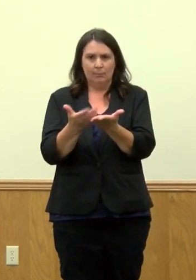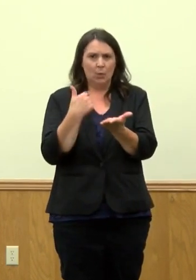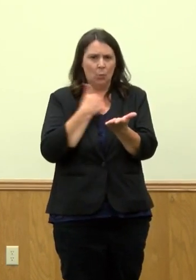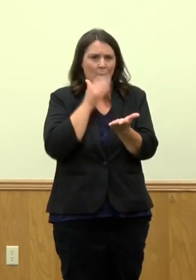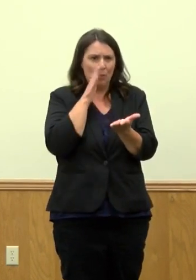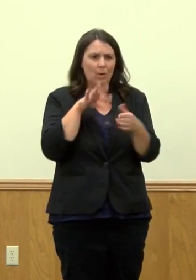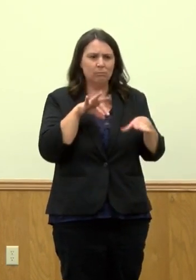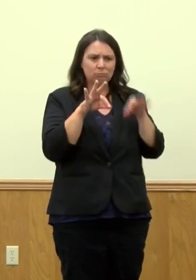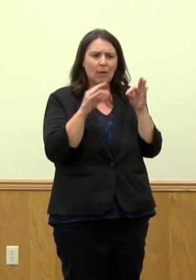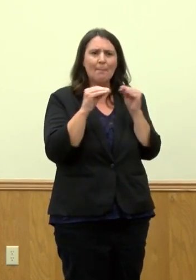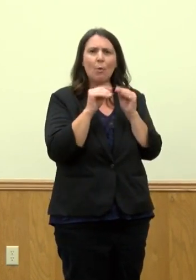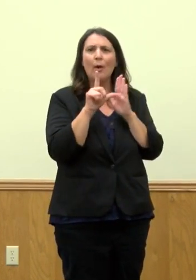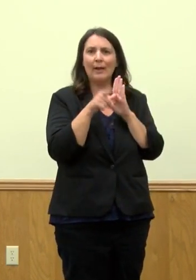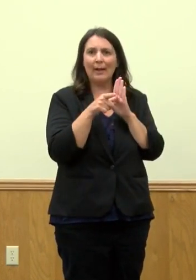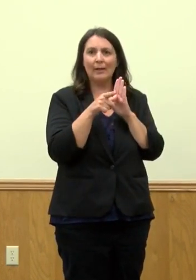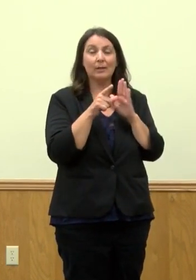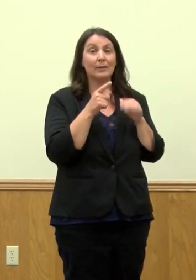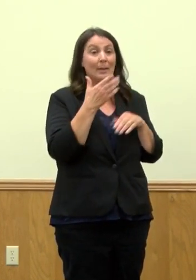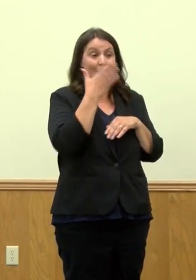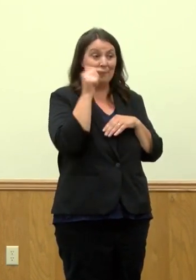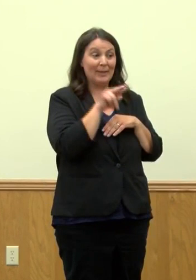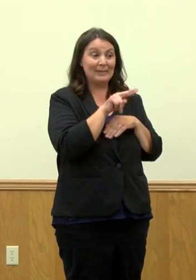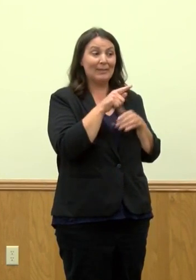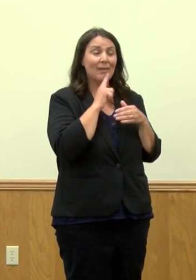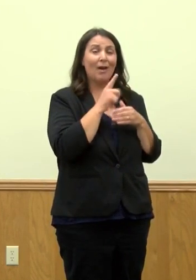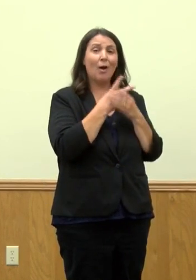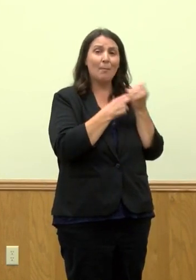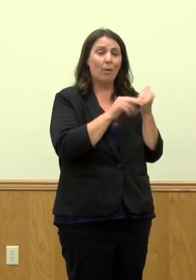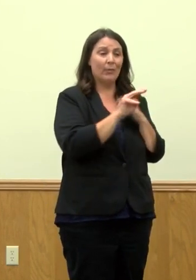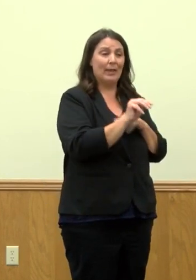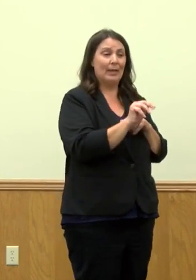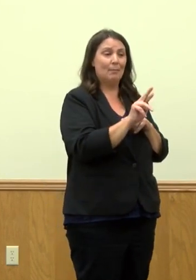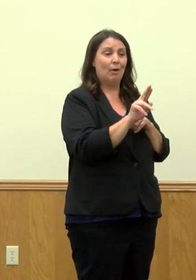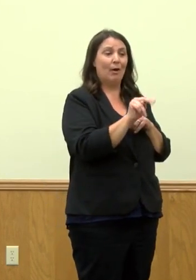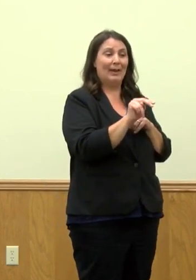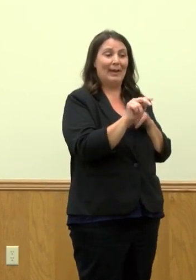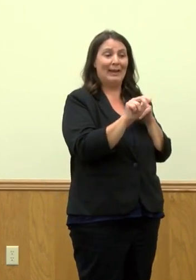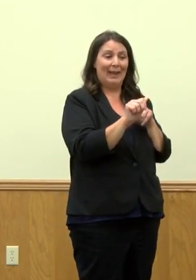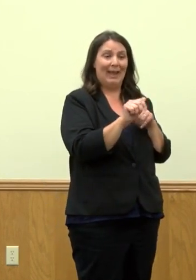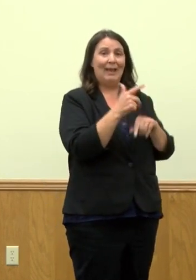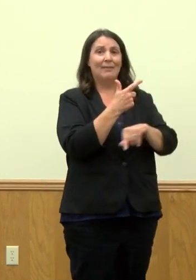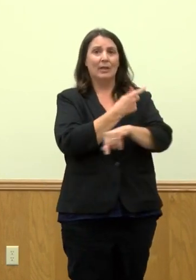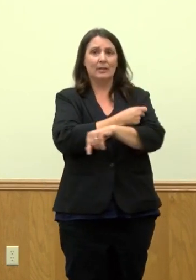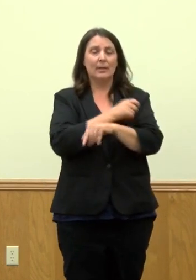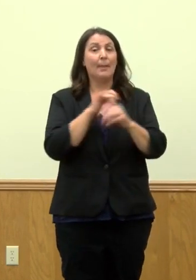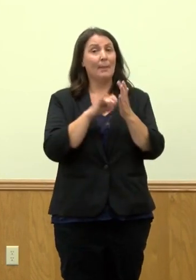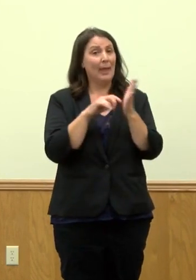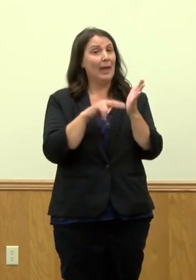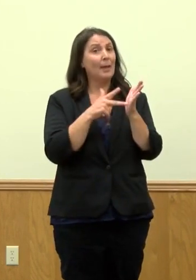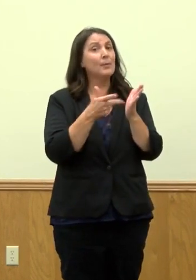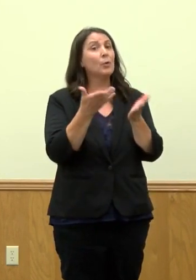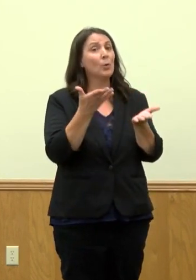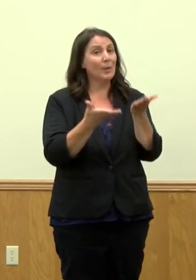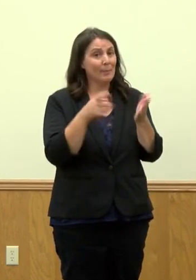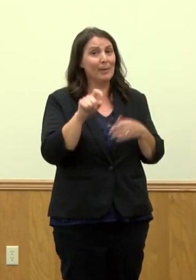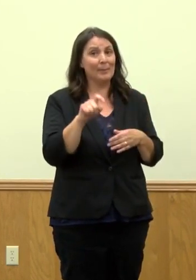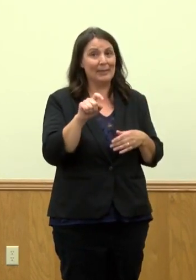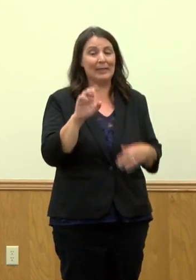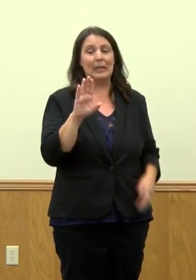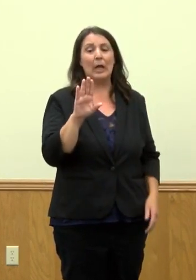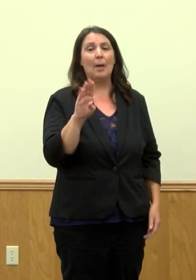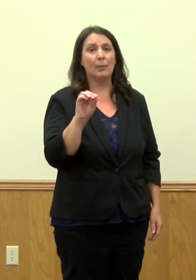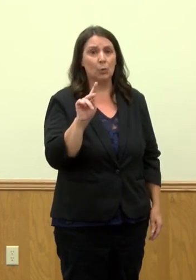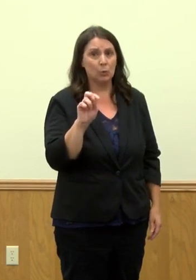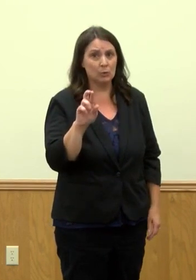But just overall, because they both are mRNA vaccine, you know, it is pretty a strong indication that you're going to need a booster of Moderna, whether